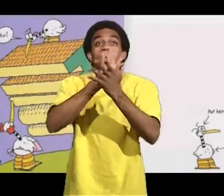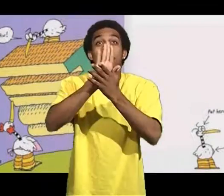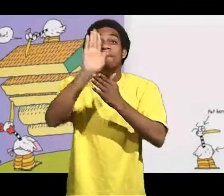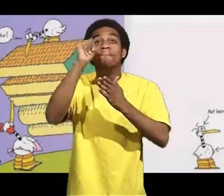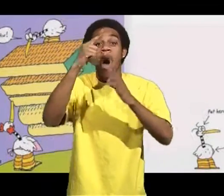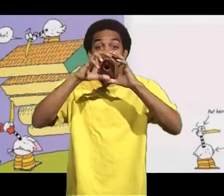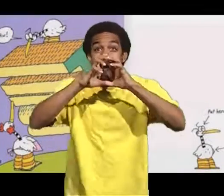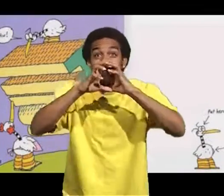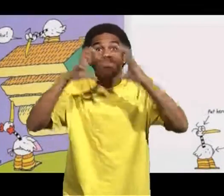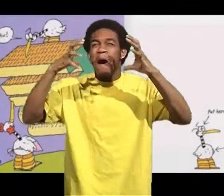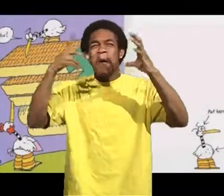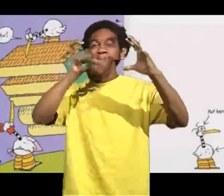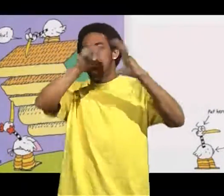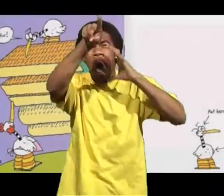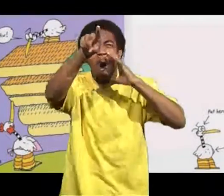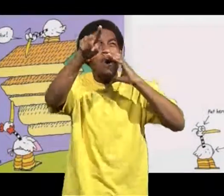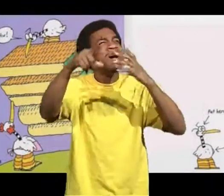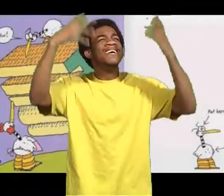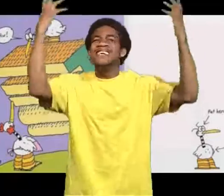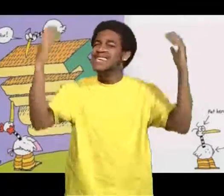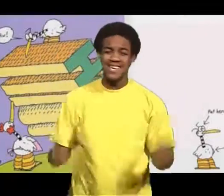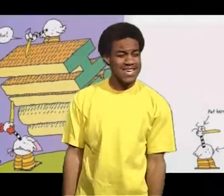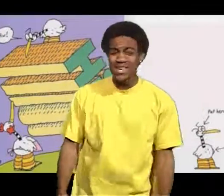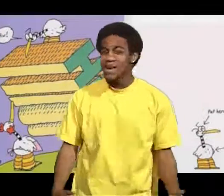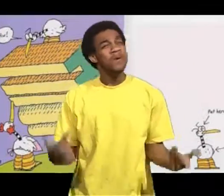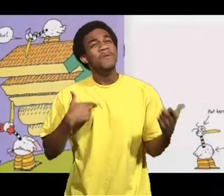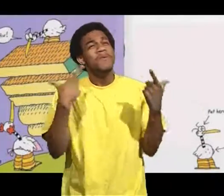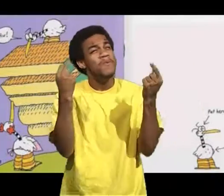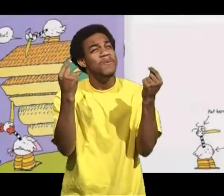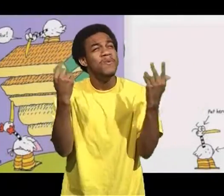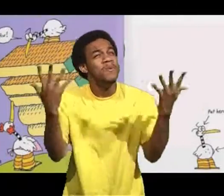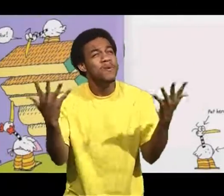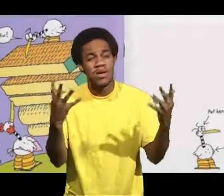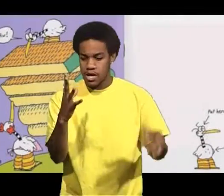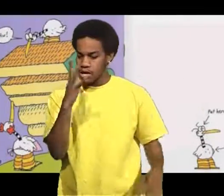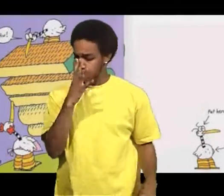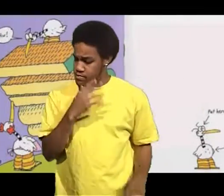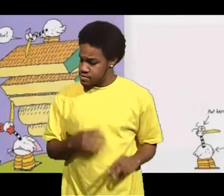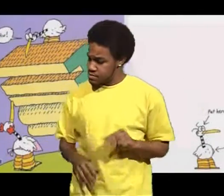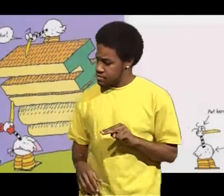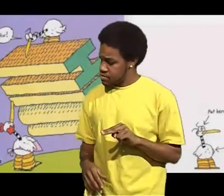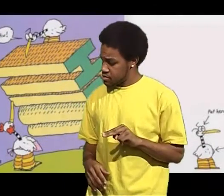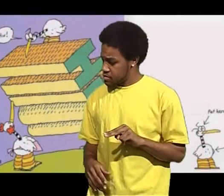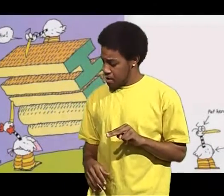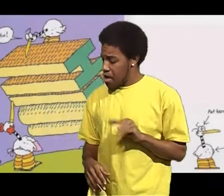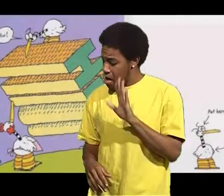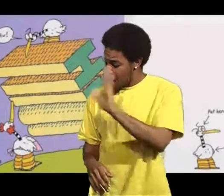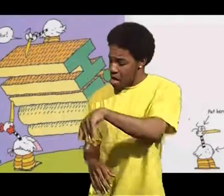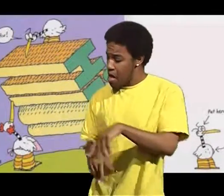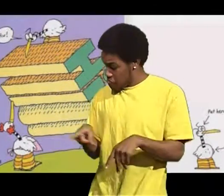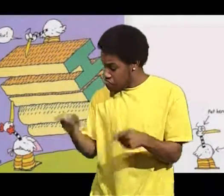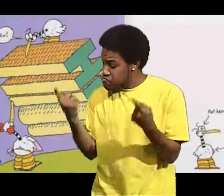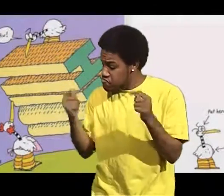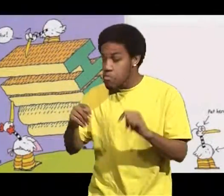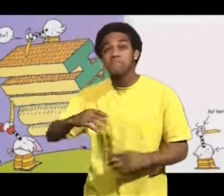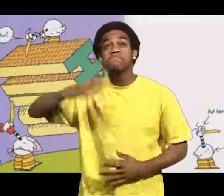I got a paper bag but my nose went right through it. It's no good. What am I gonna do? Mom said hmm.